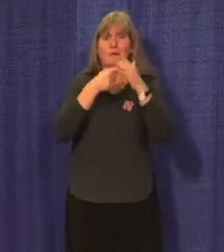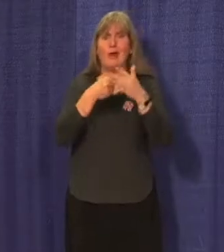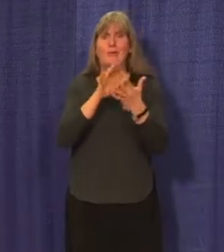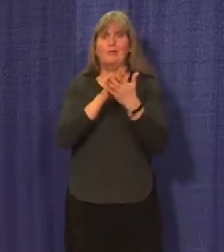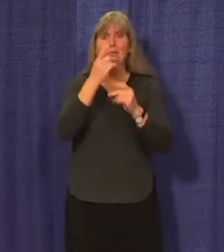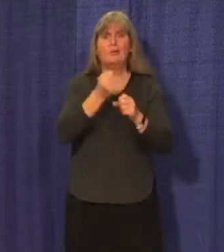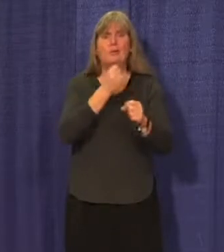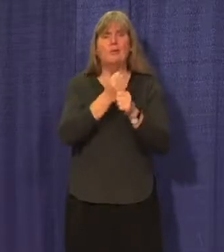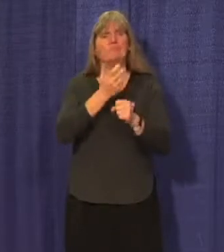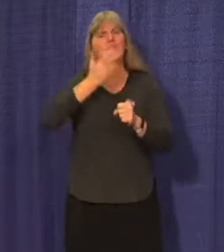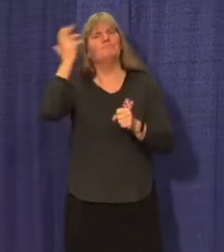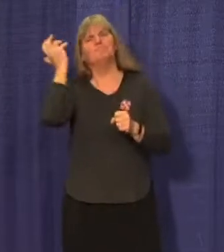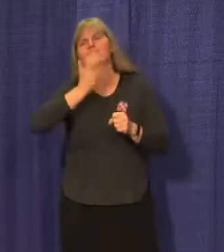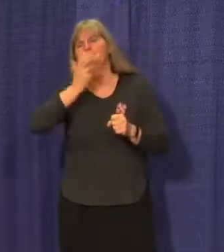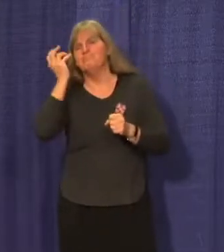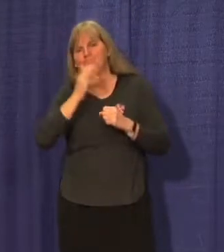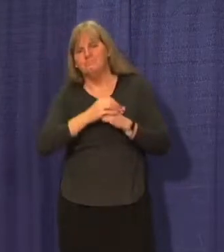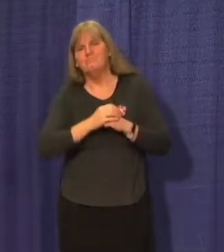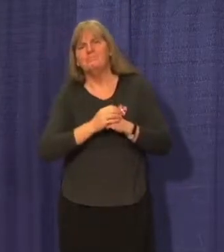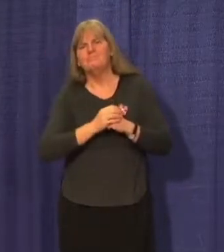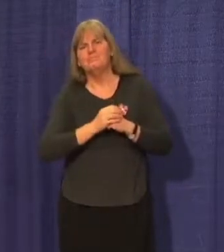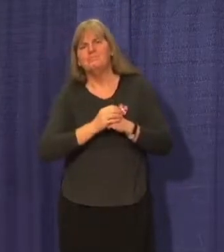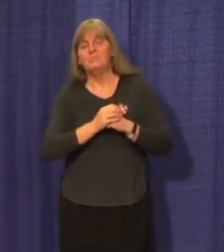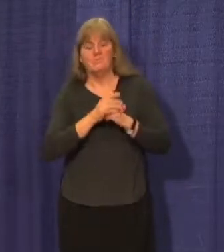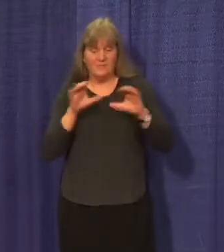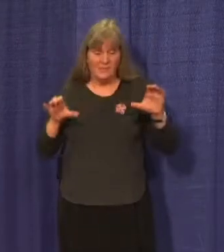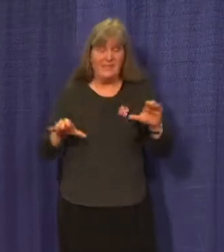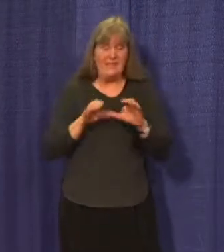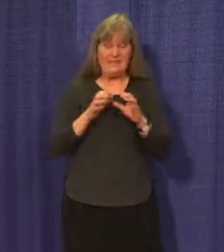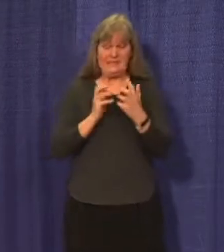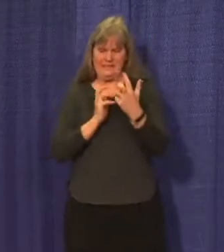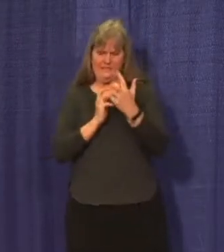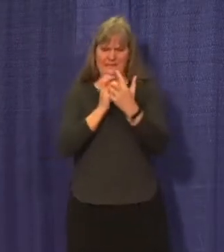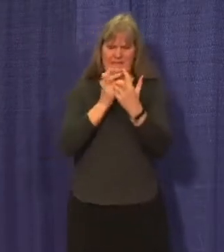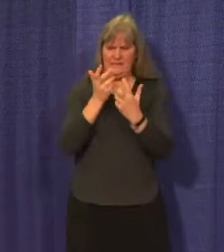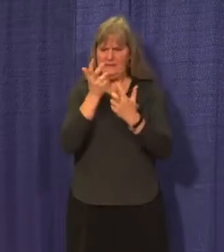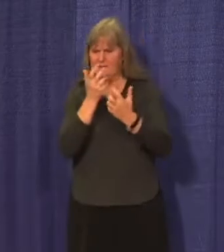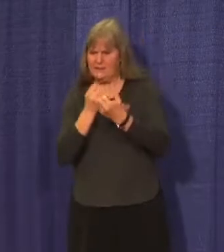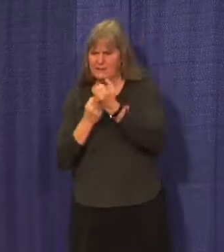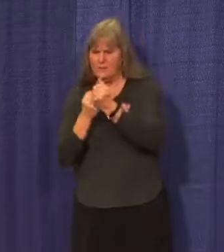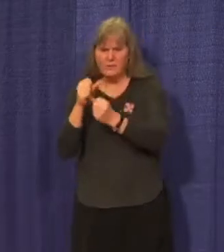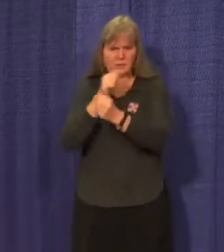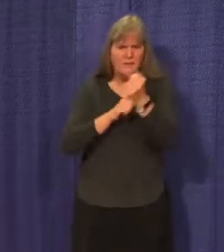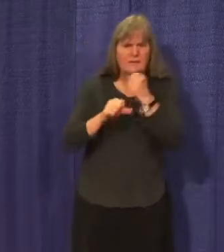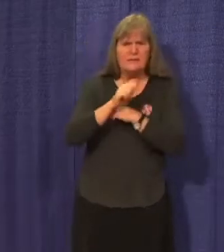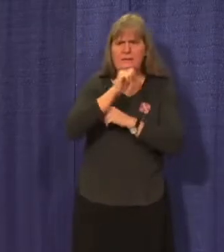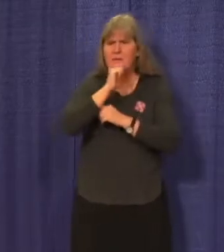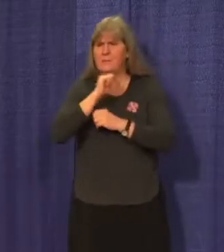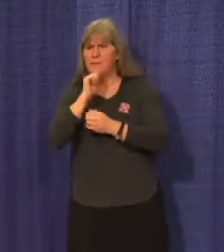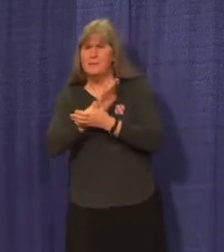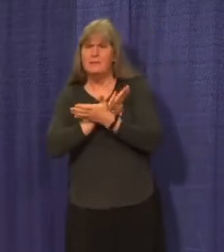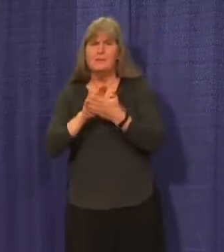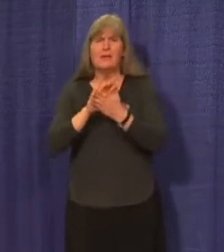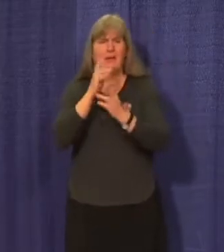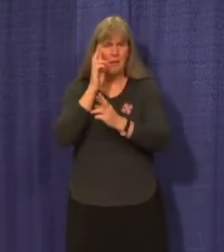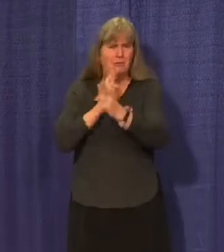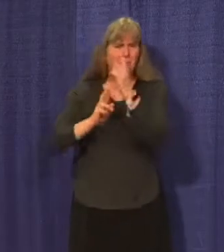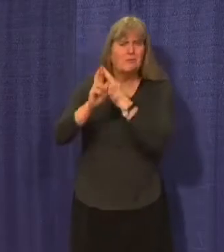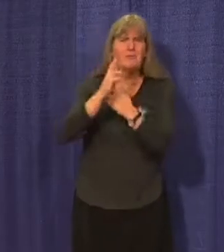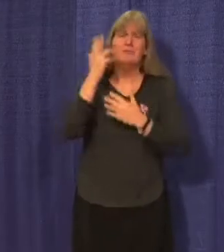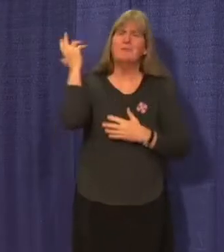is truly remarkable. Our efforts to adapt and support one another with patience and kindness and respect